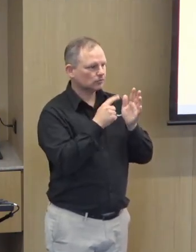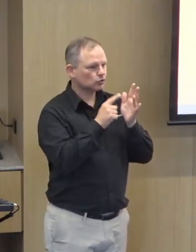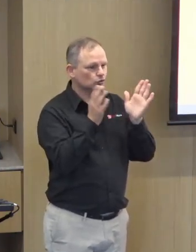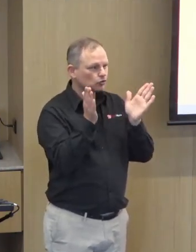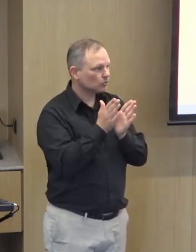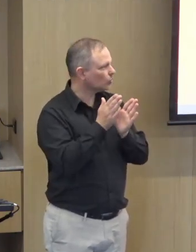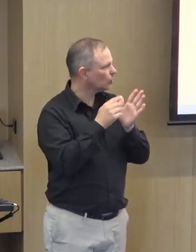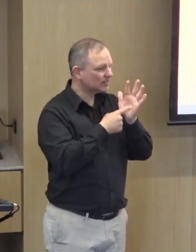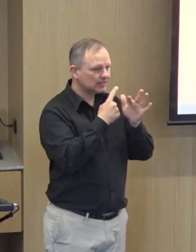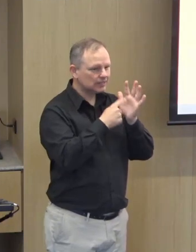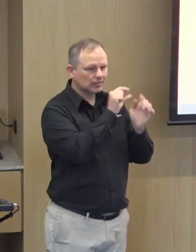captions that are being displayed.